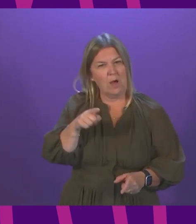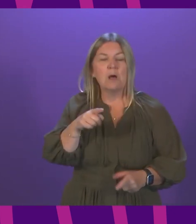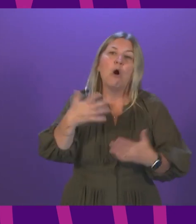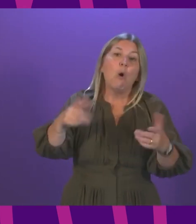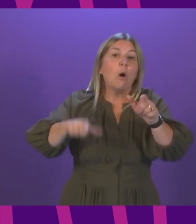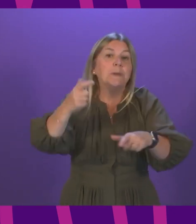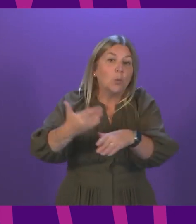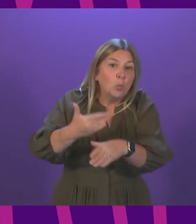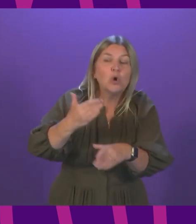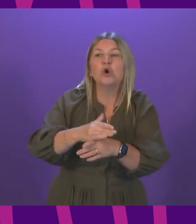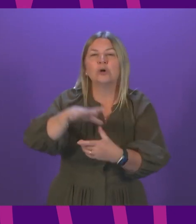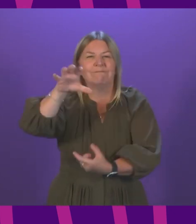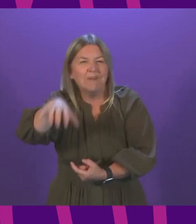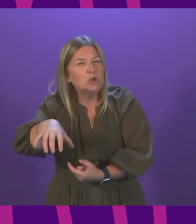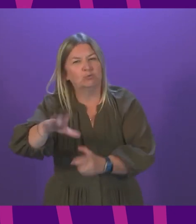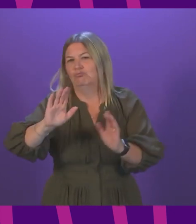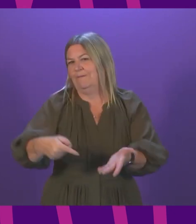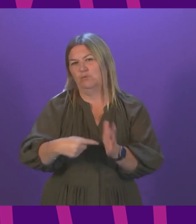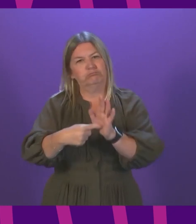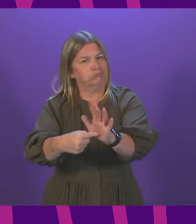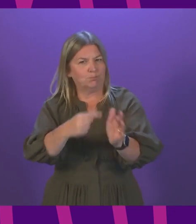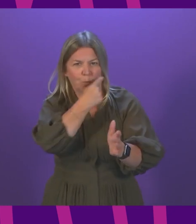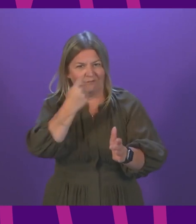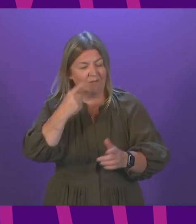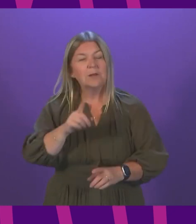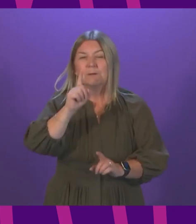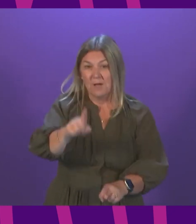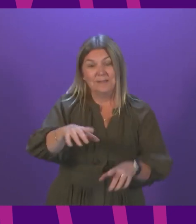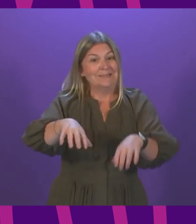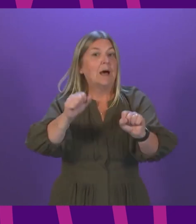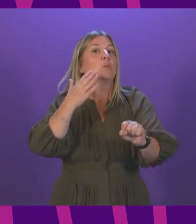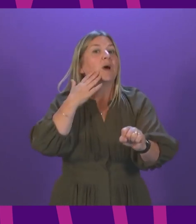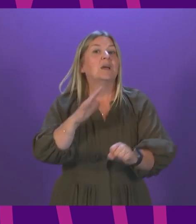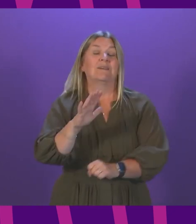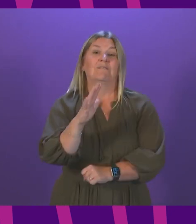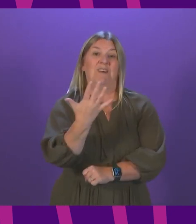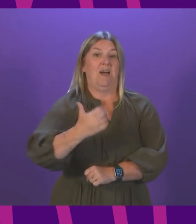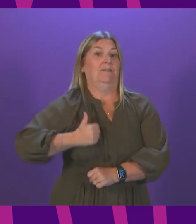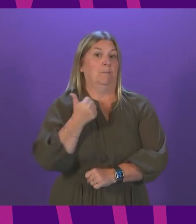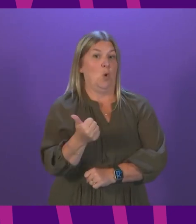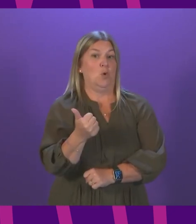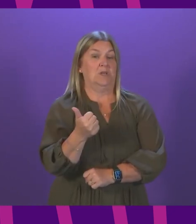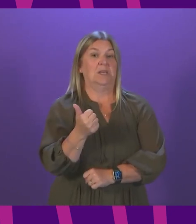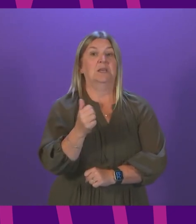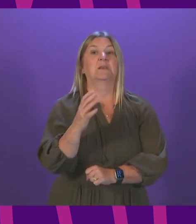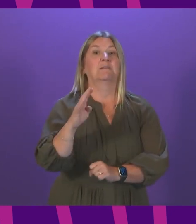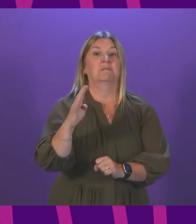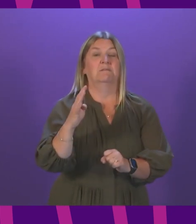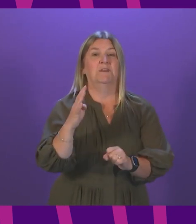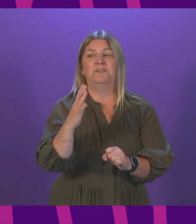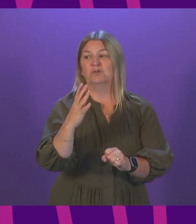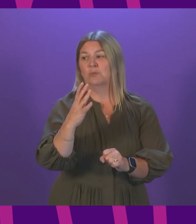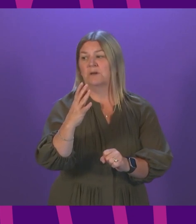subject to certification. The scheme will come into force at 5am on Friday, 1st October and it will